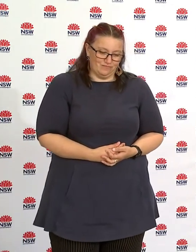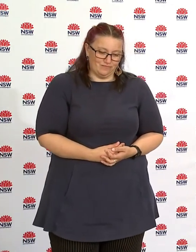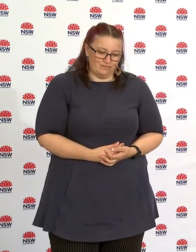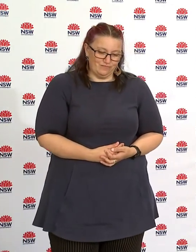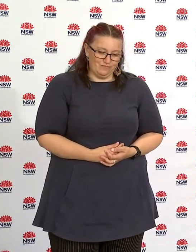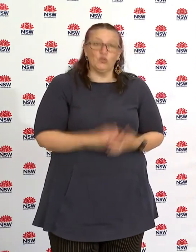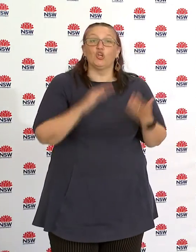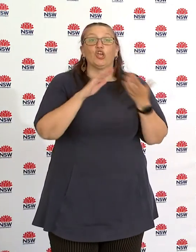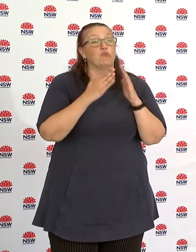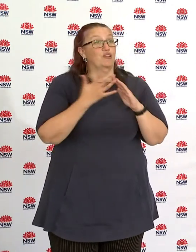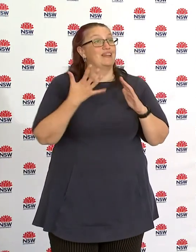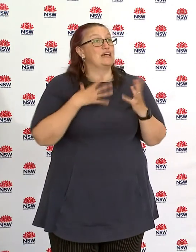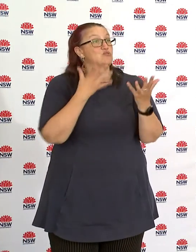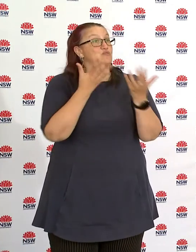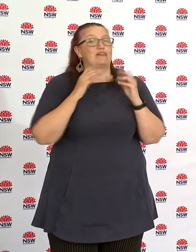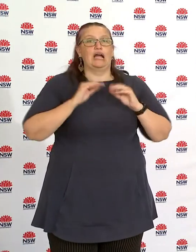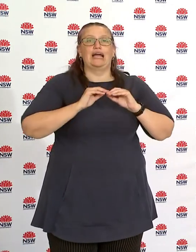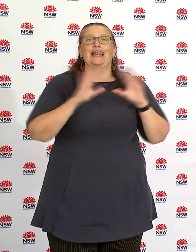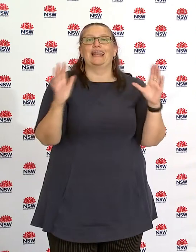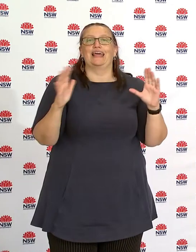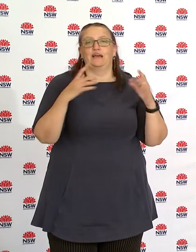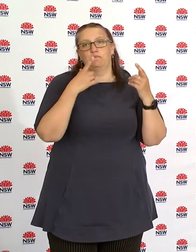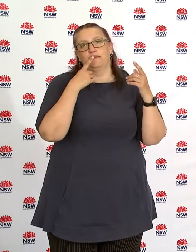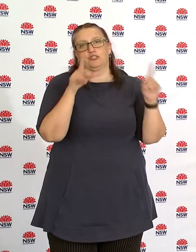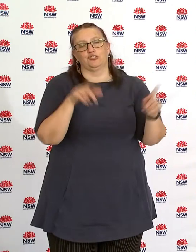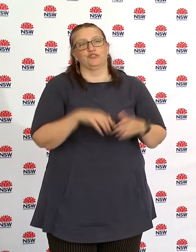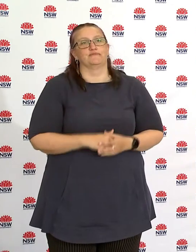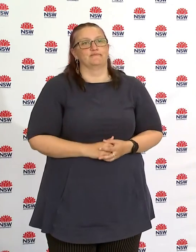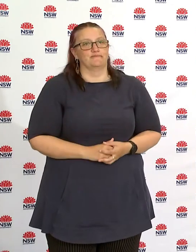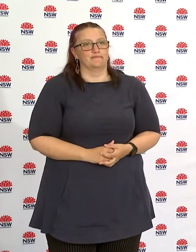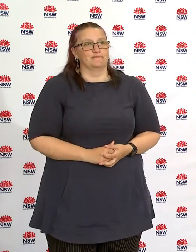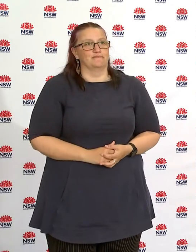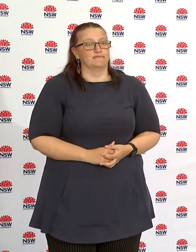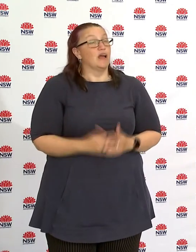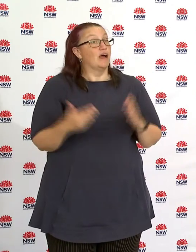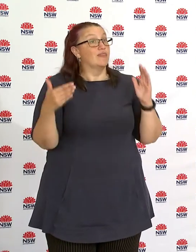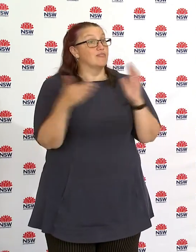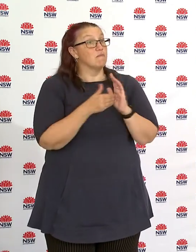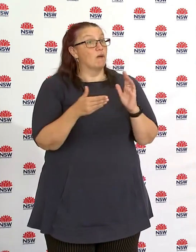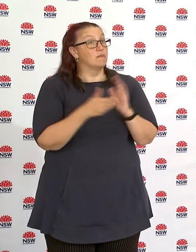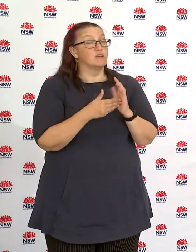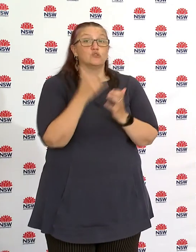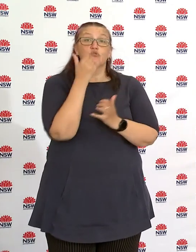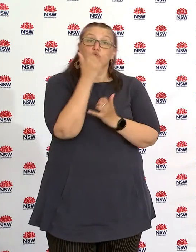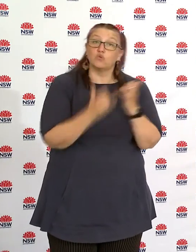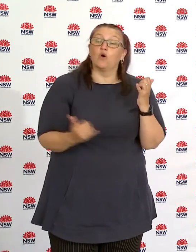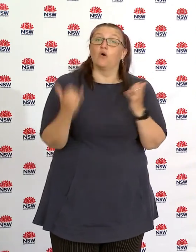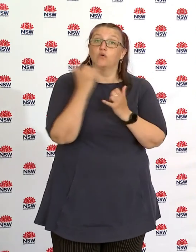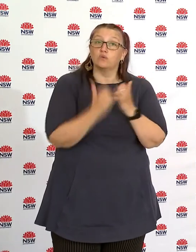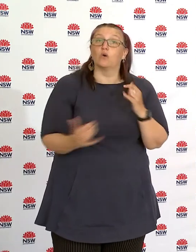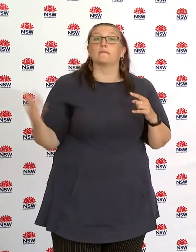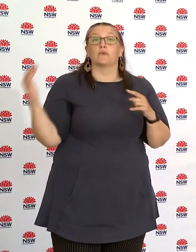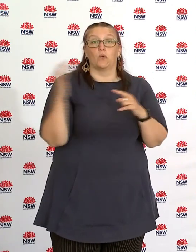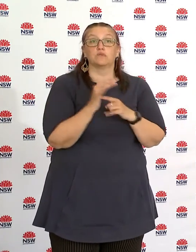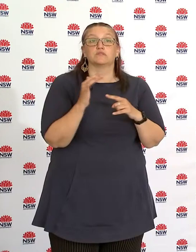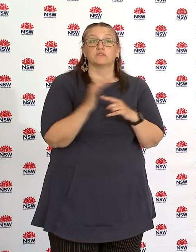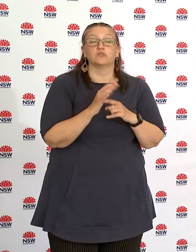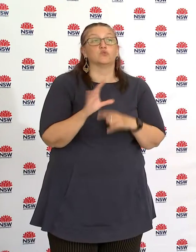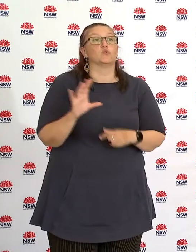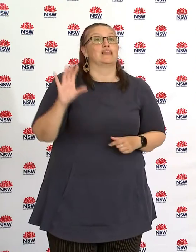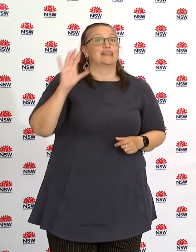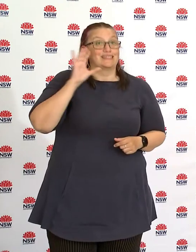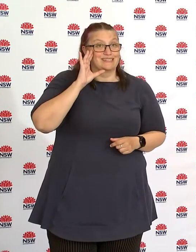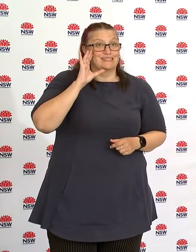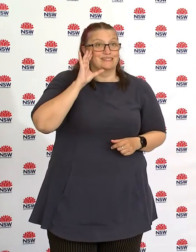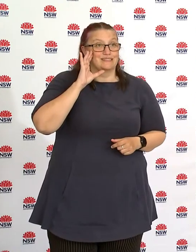we need to work together at this critical time to respond to what no one would have ever envisaged, a pandemic that's been